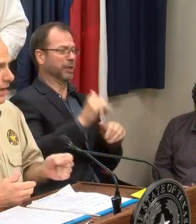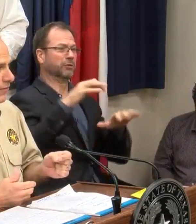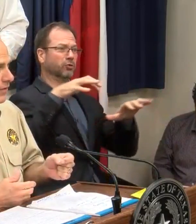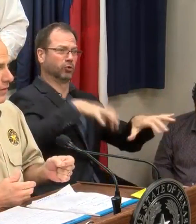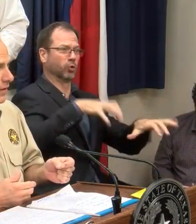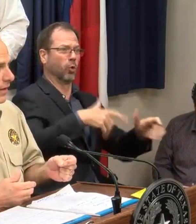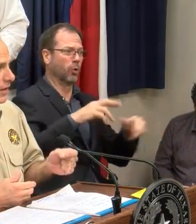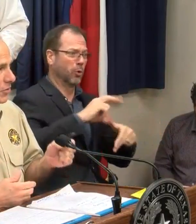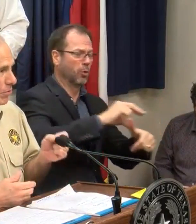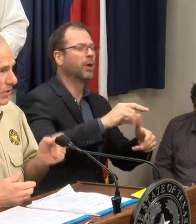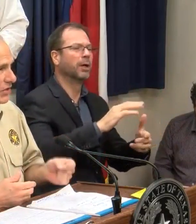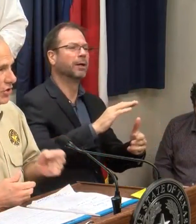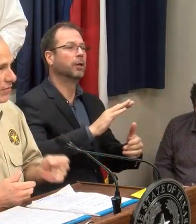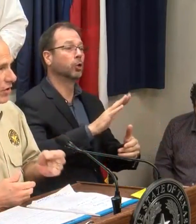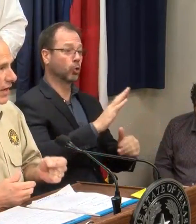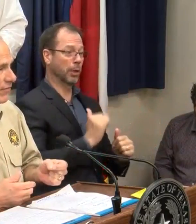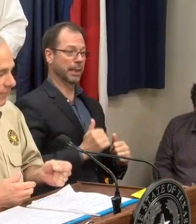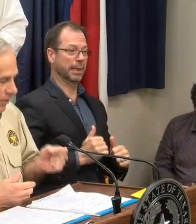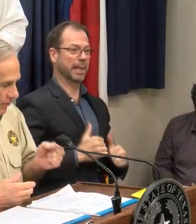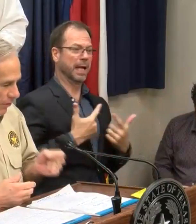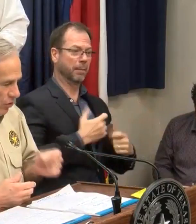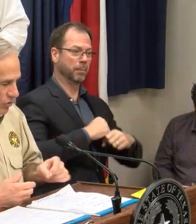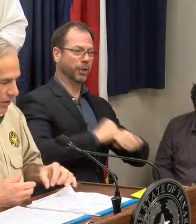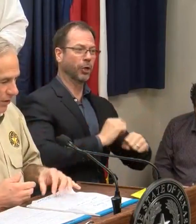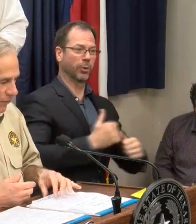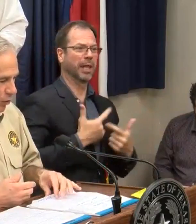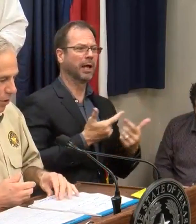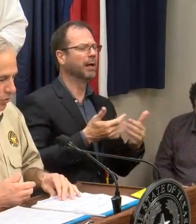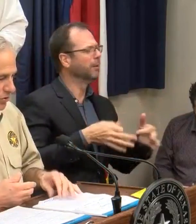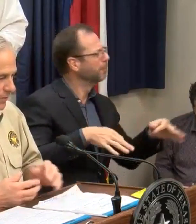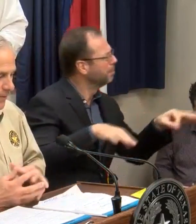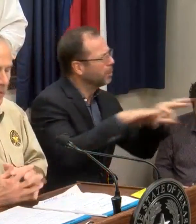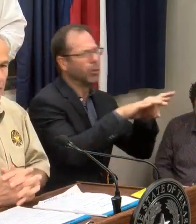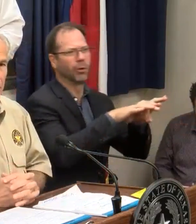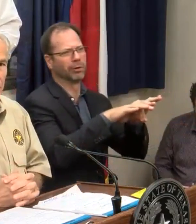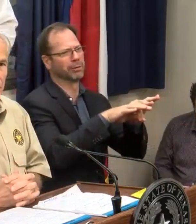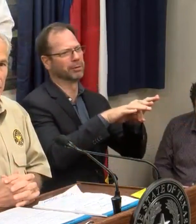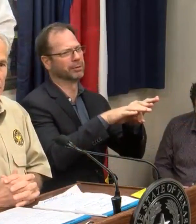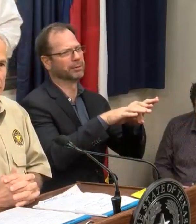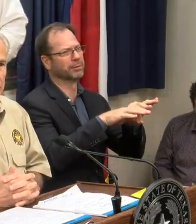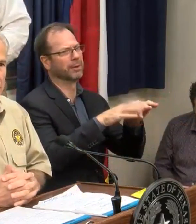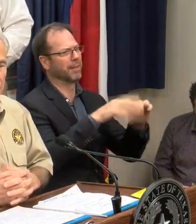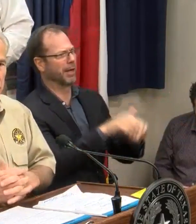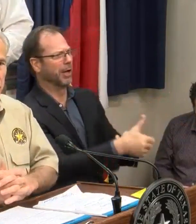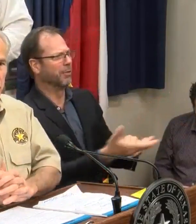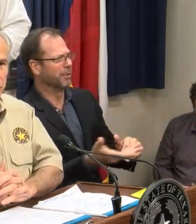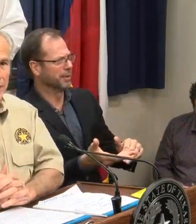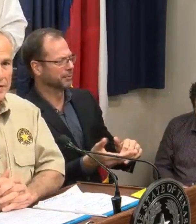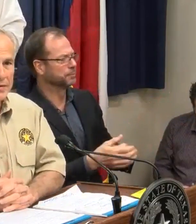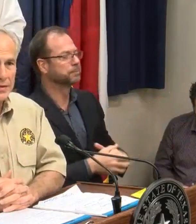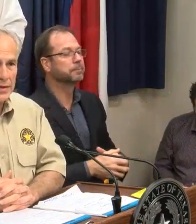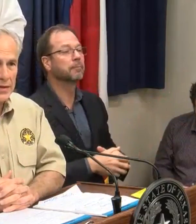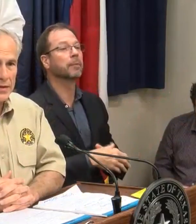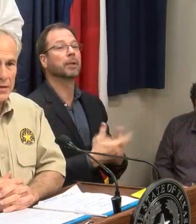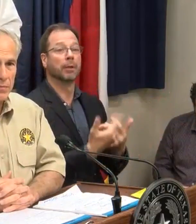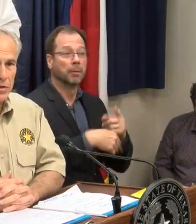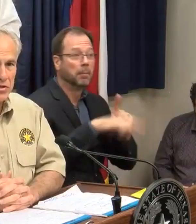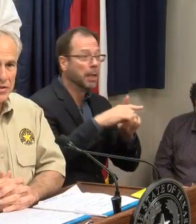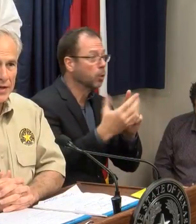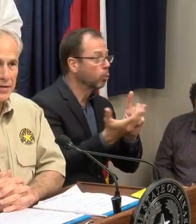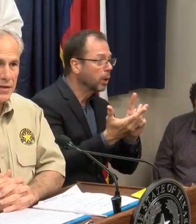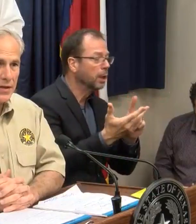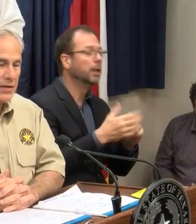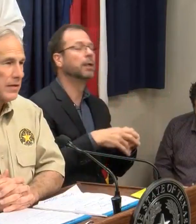put your life and the protection of your life first and foremost. In addition to that, the